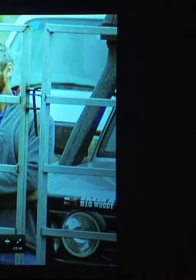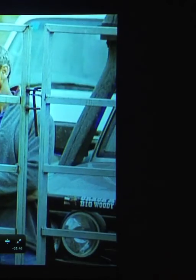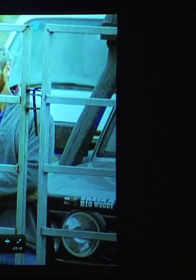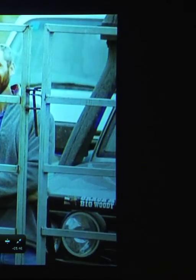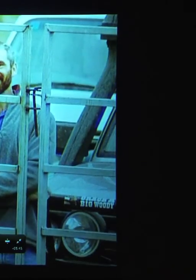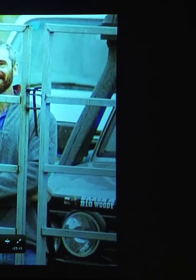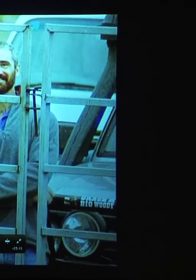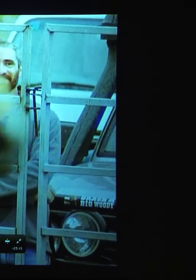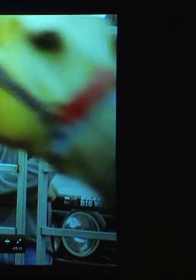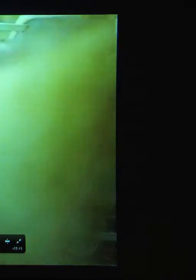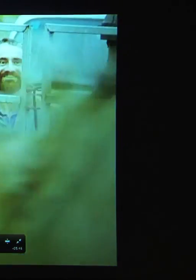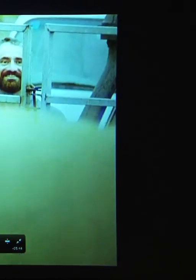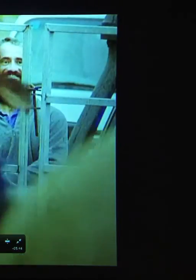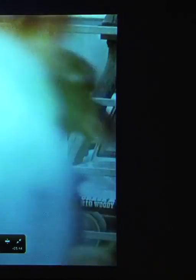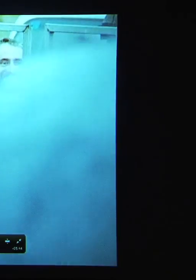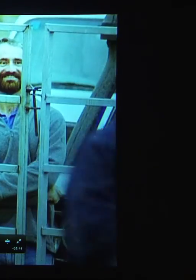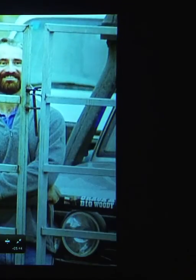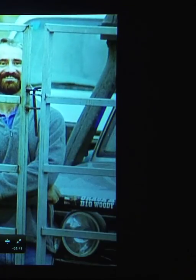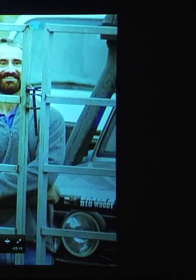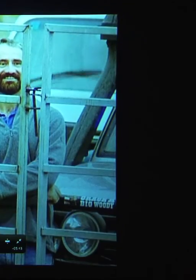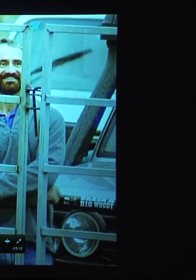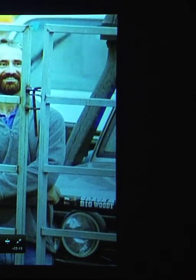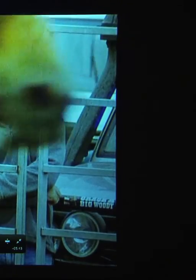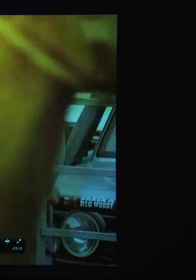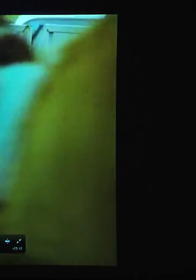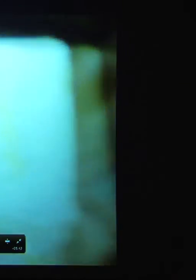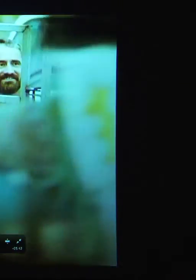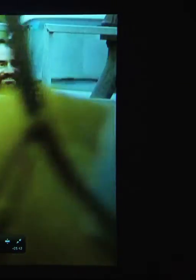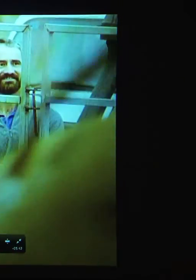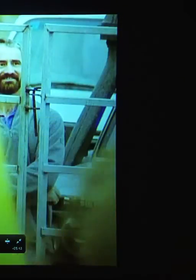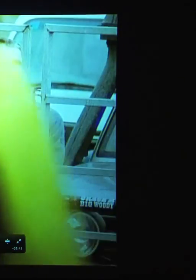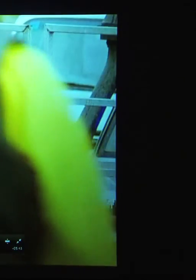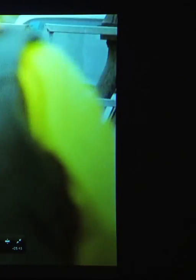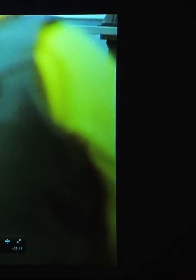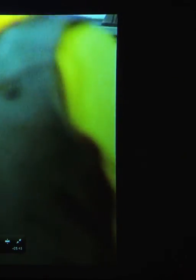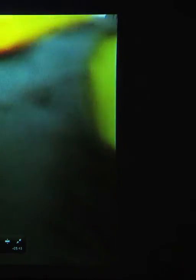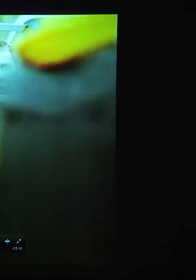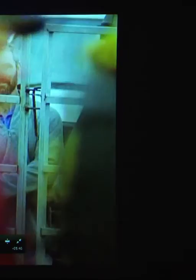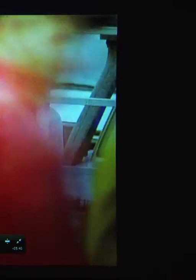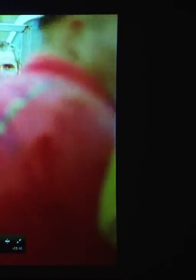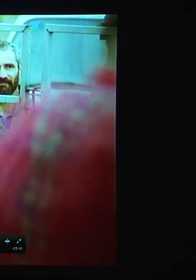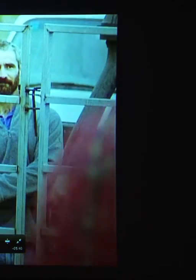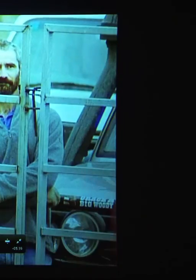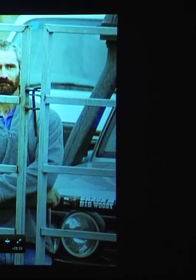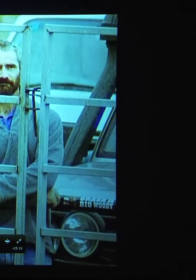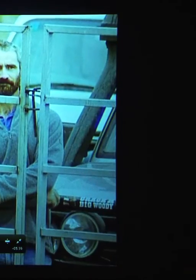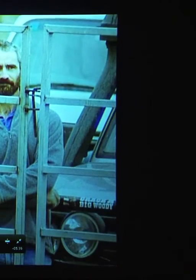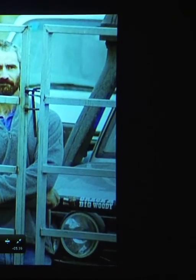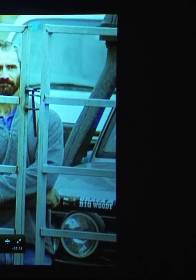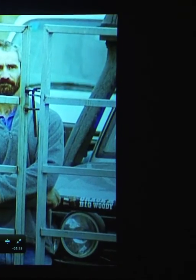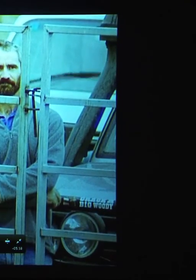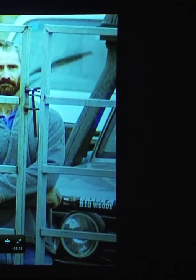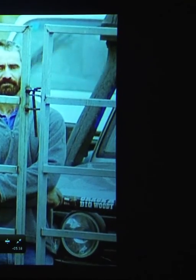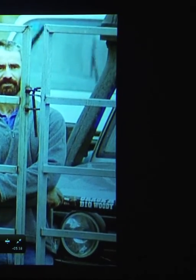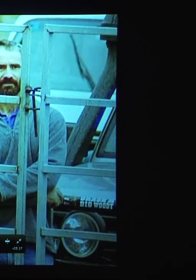Or maybe he's just got a little of the cowboy in him. Whatever reason, it's not hard for Nick to identify